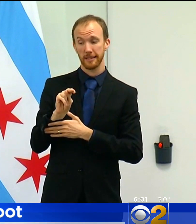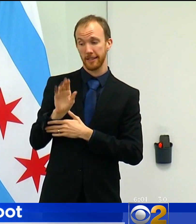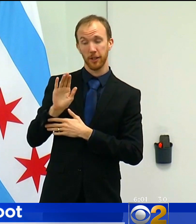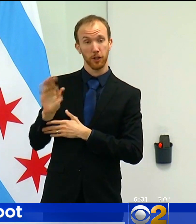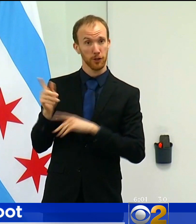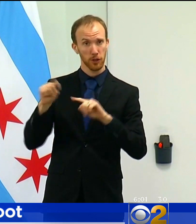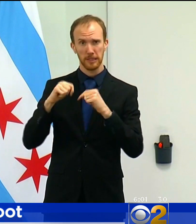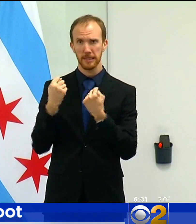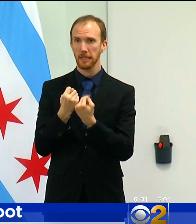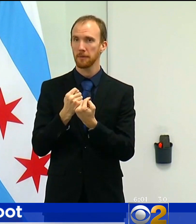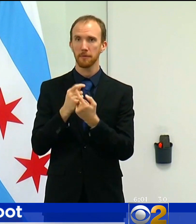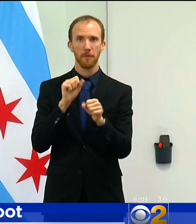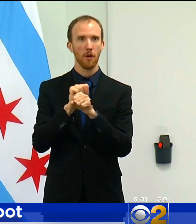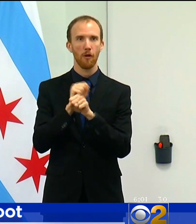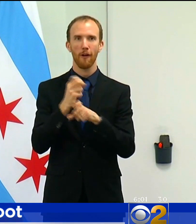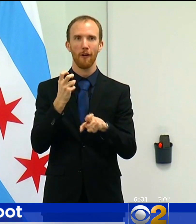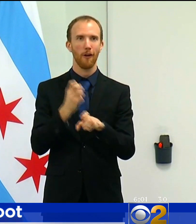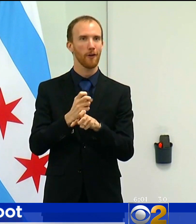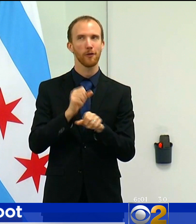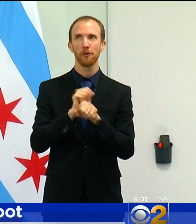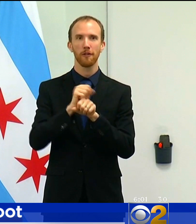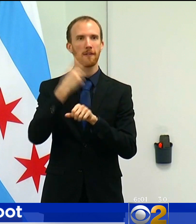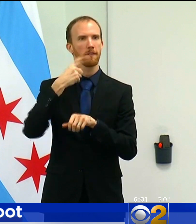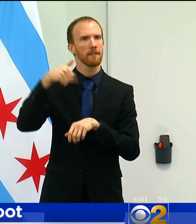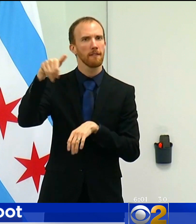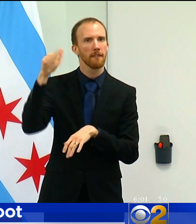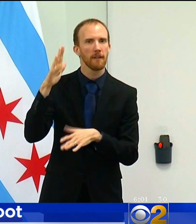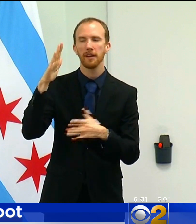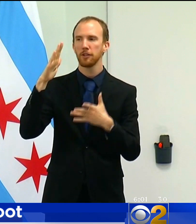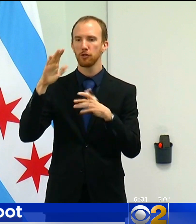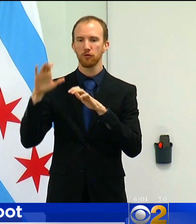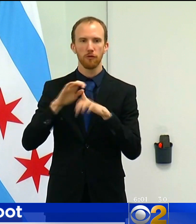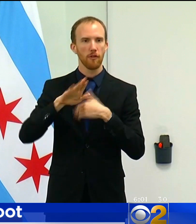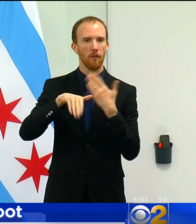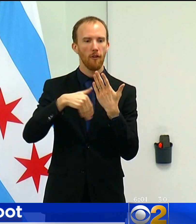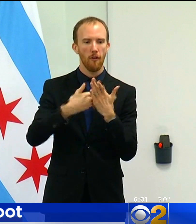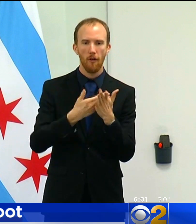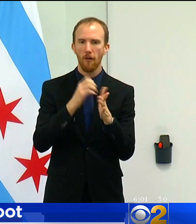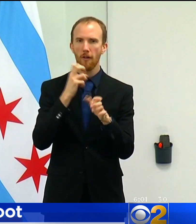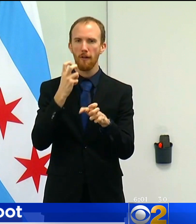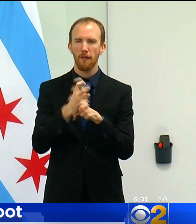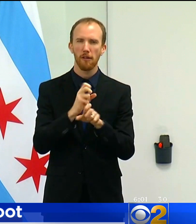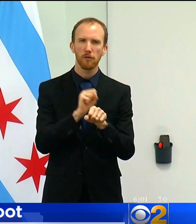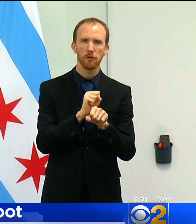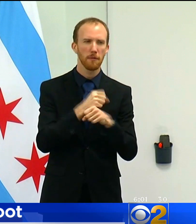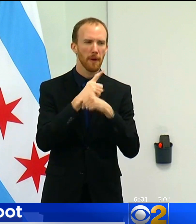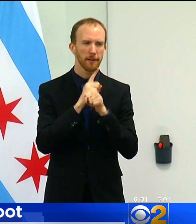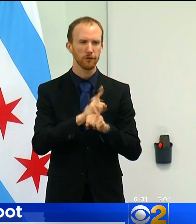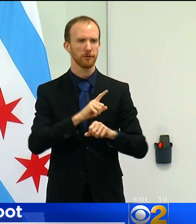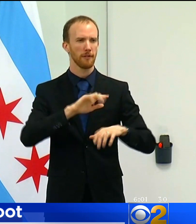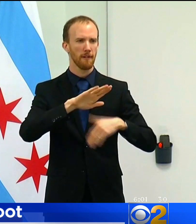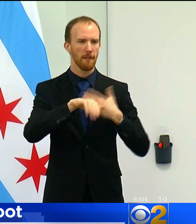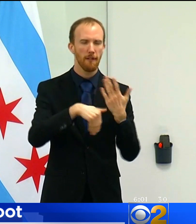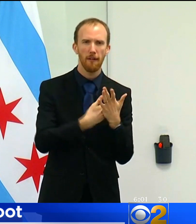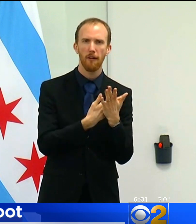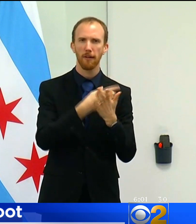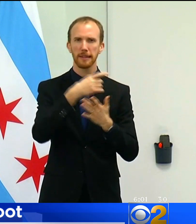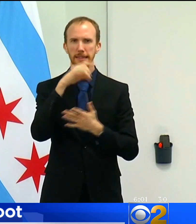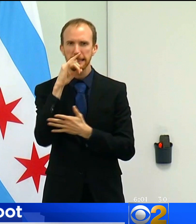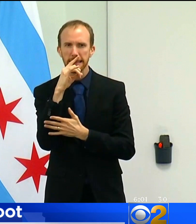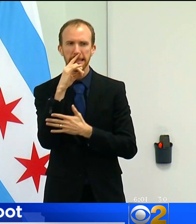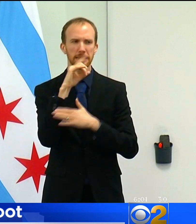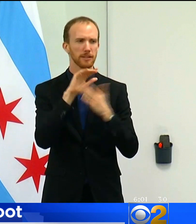Lord's work, make no mistake about it, in ensuring our kids and entire school communities are in fact